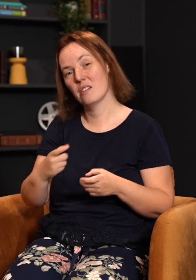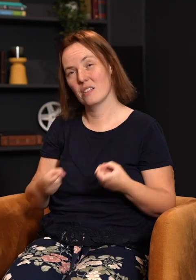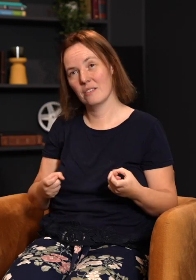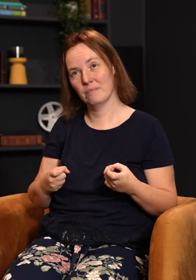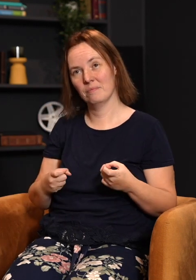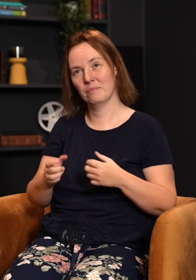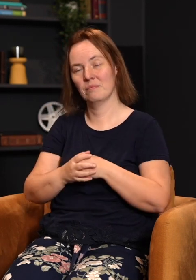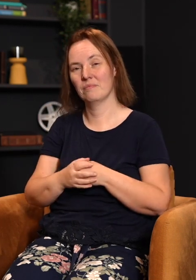exciting.